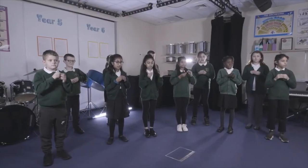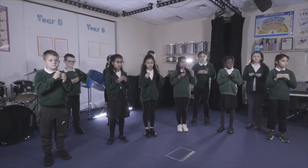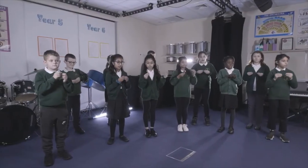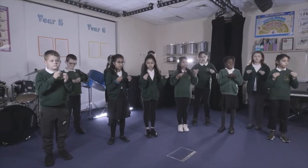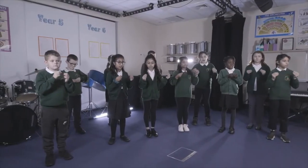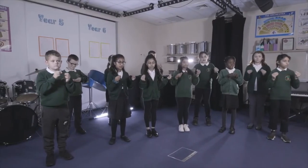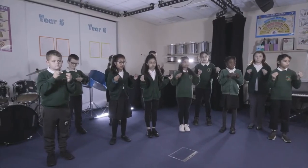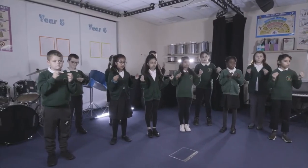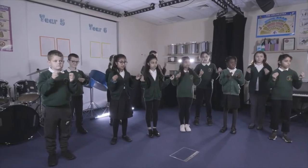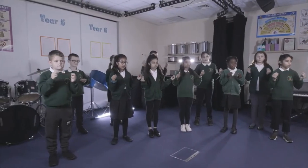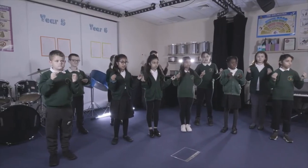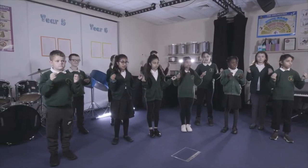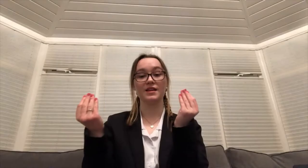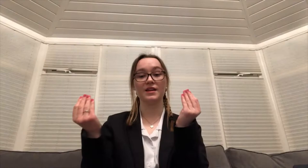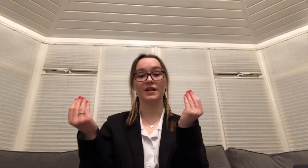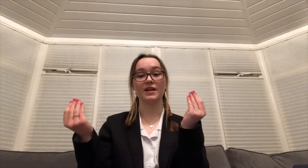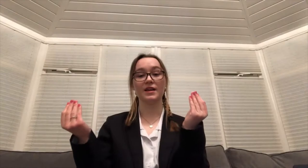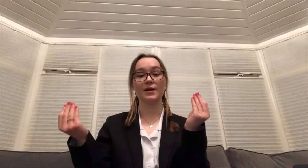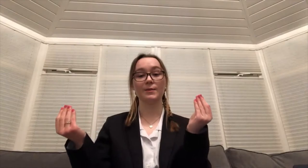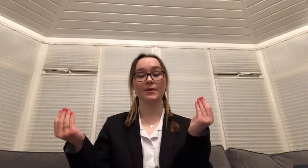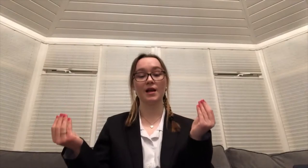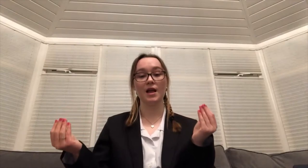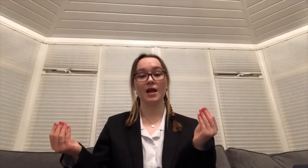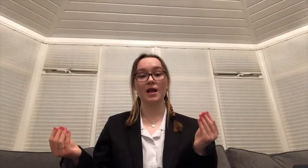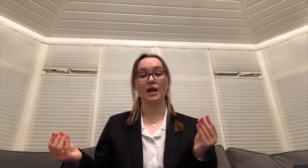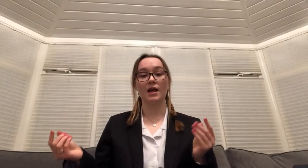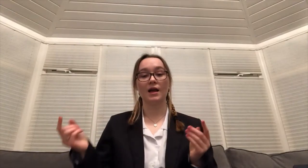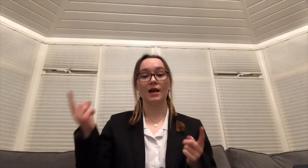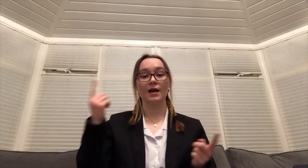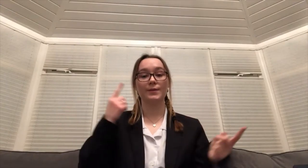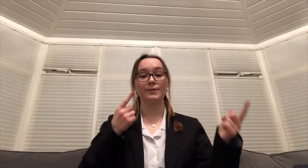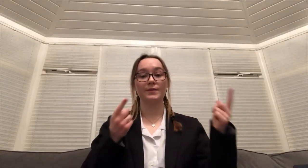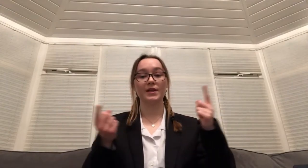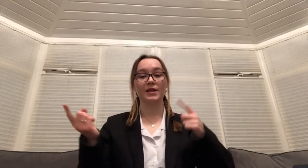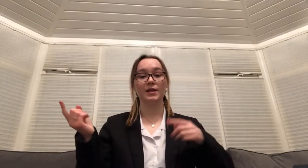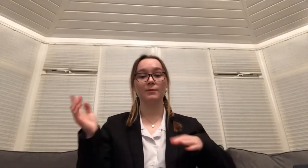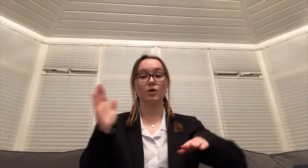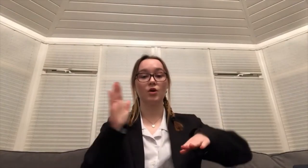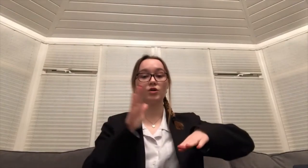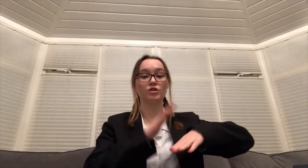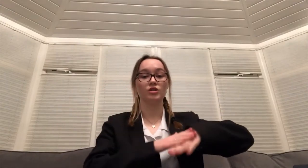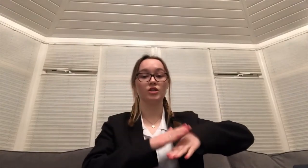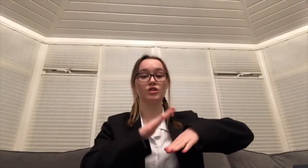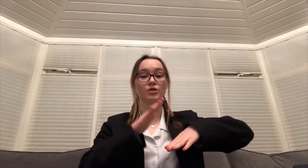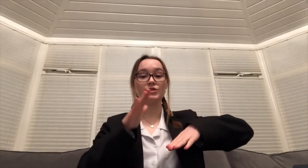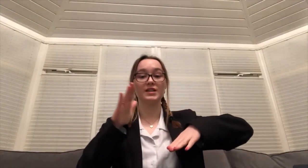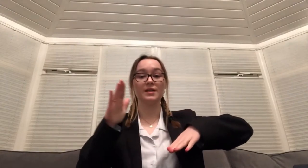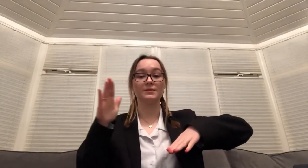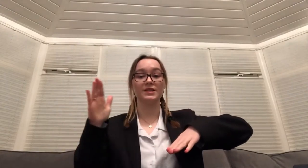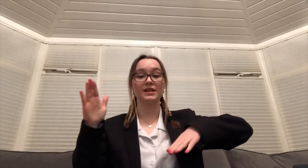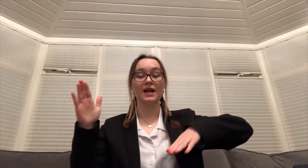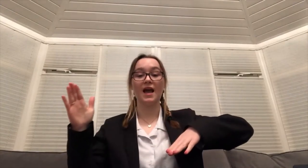fast to sleep And people just don't seem to care